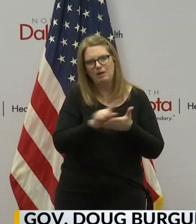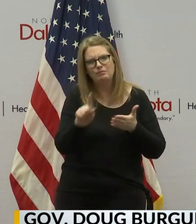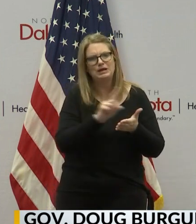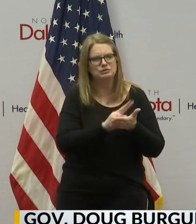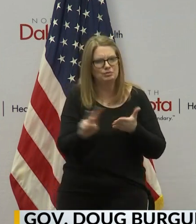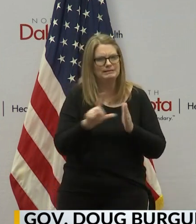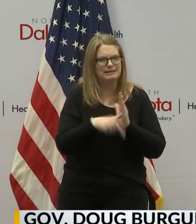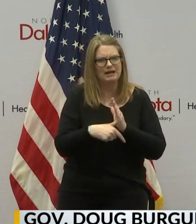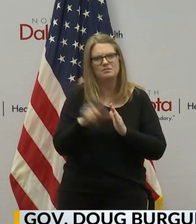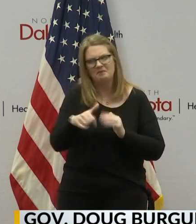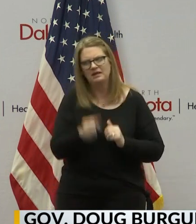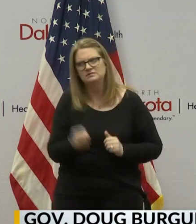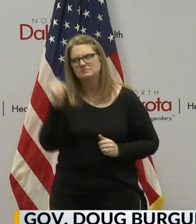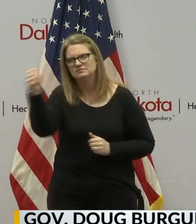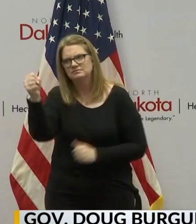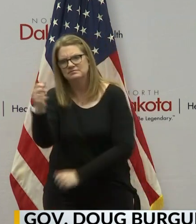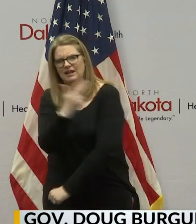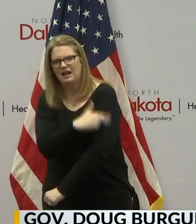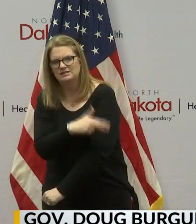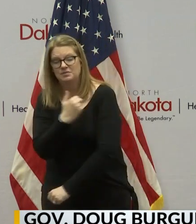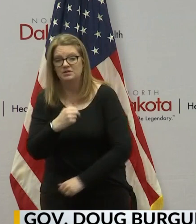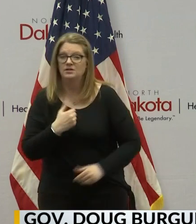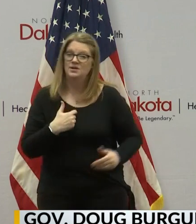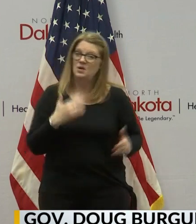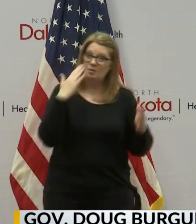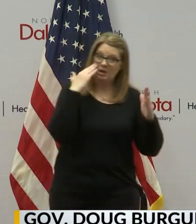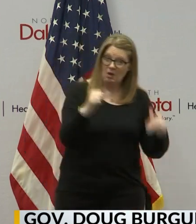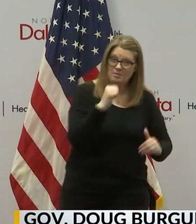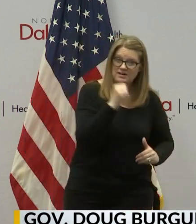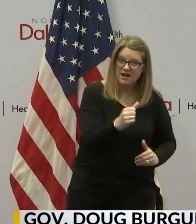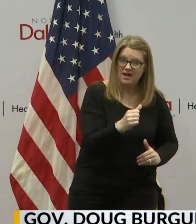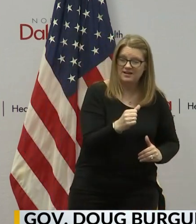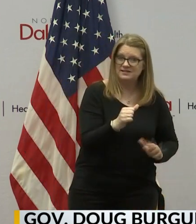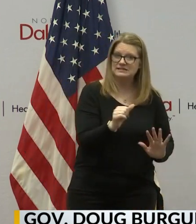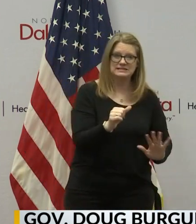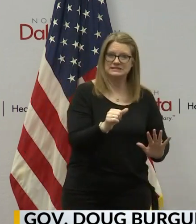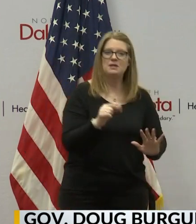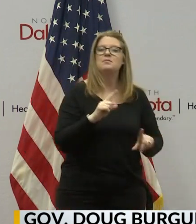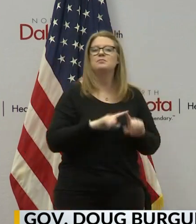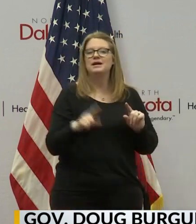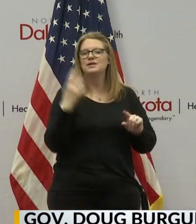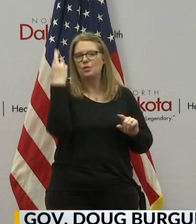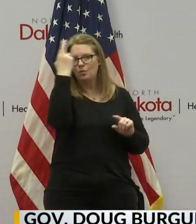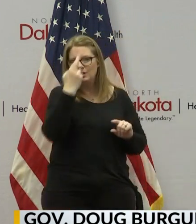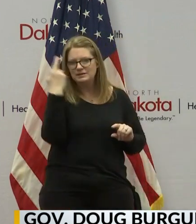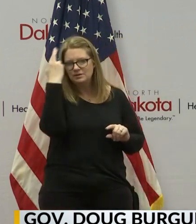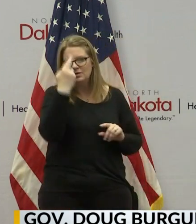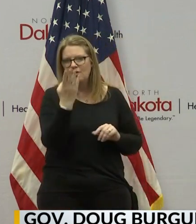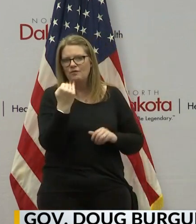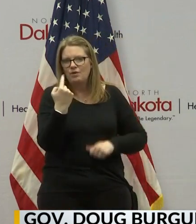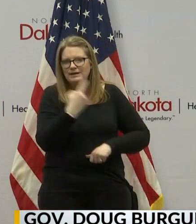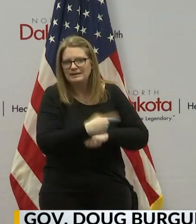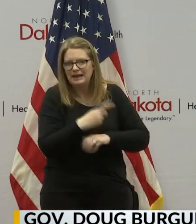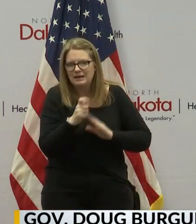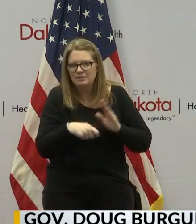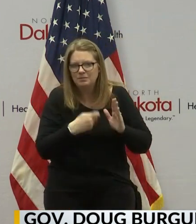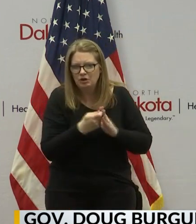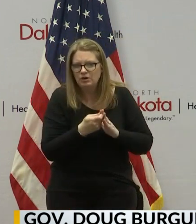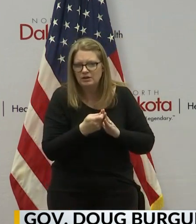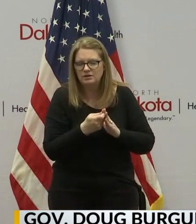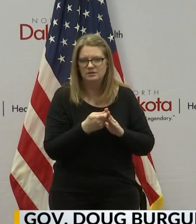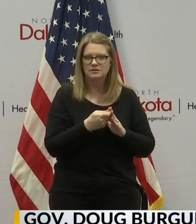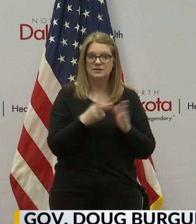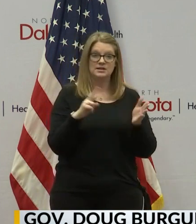positive is going to need hospitalization, but this is the reason why the 14-day period, because we've got to cover sort of the whole